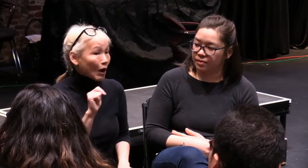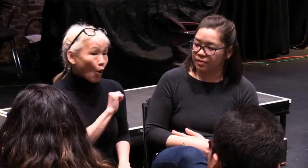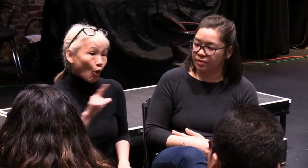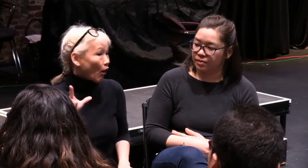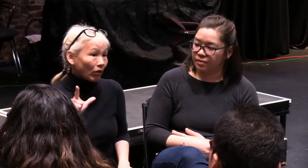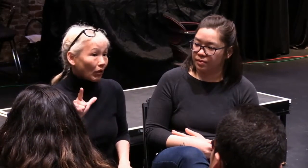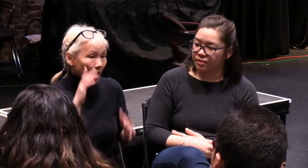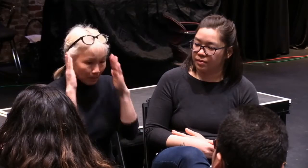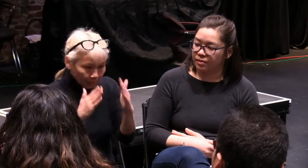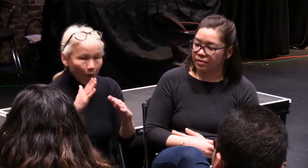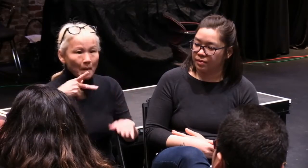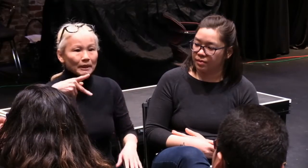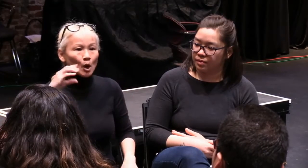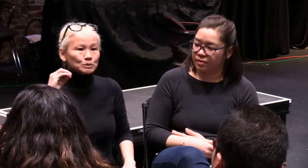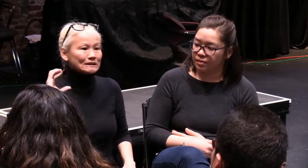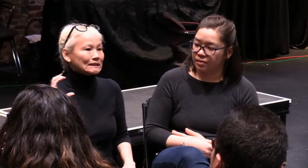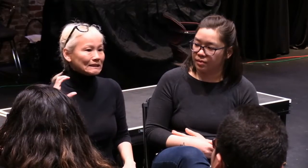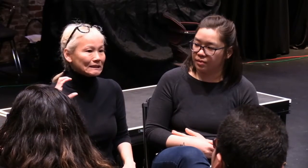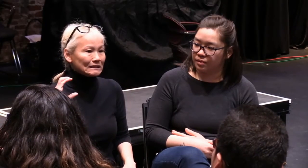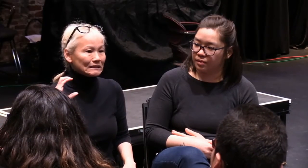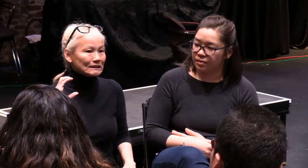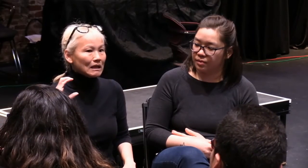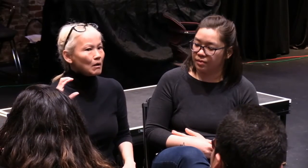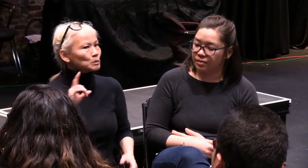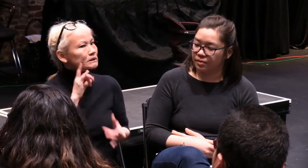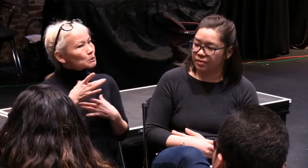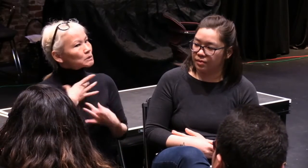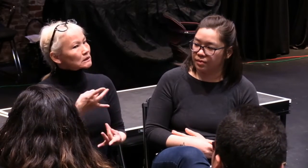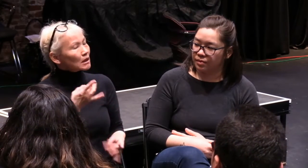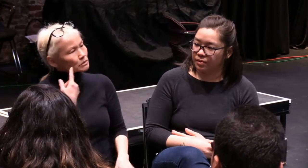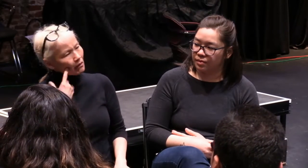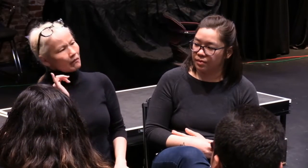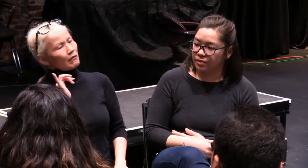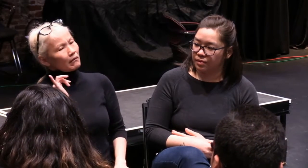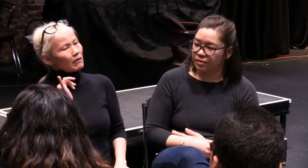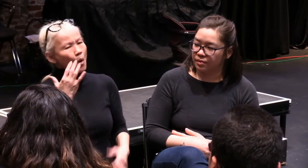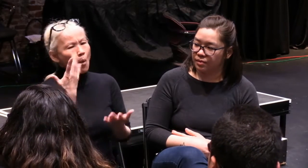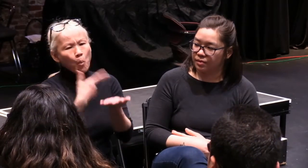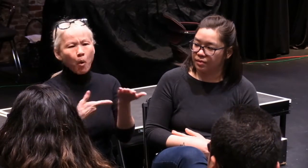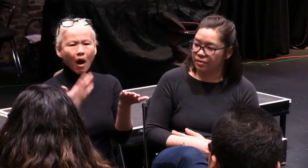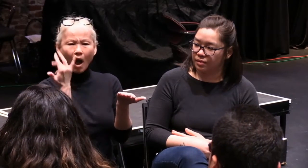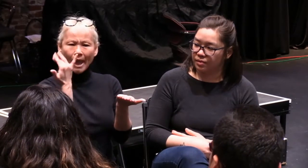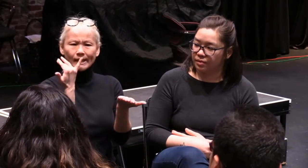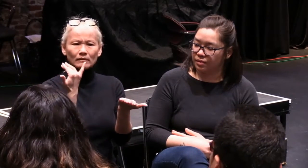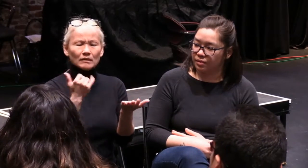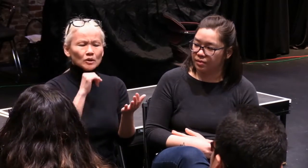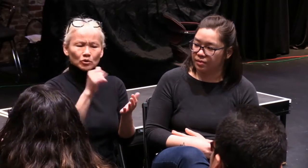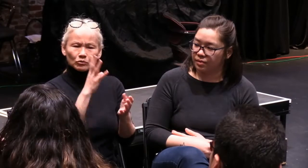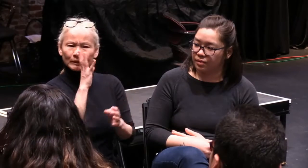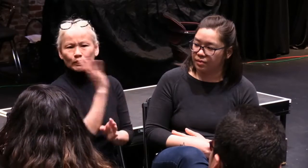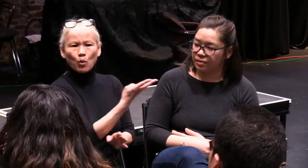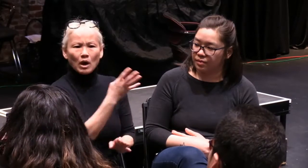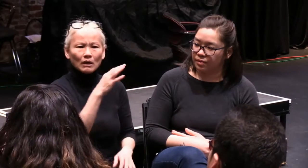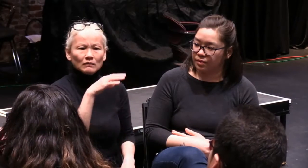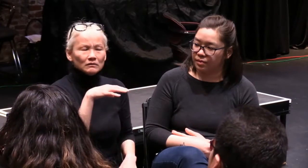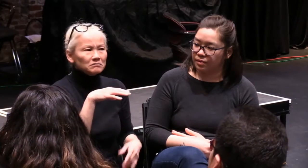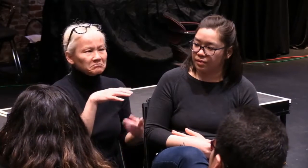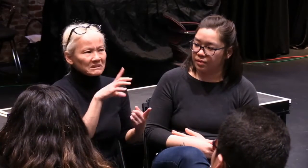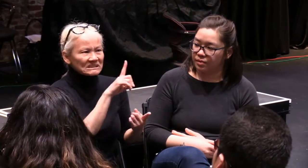And there was no comment about disability at all and marginal comment about people of color in those conversations.